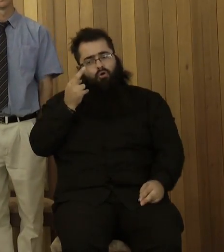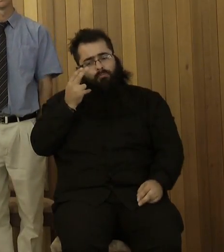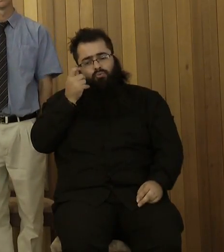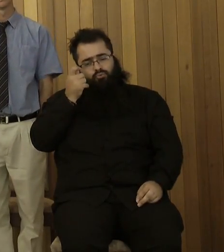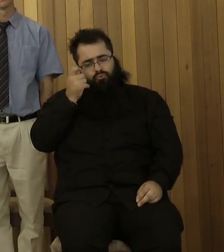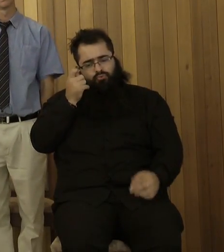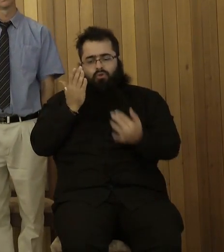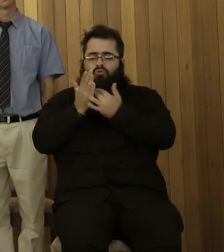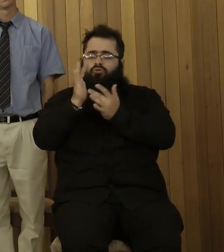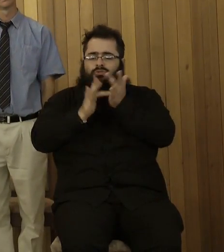name we pray. Amen.